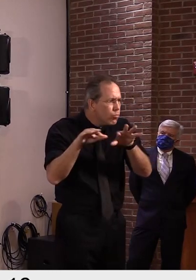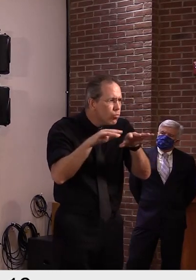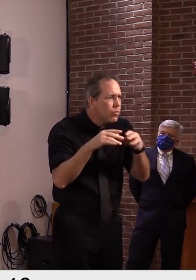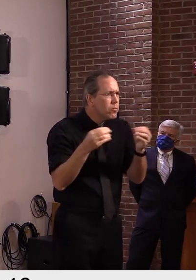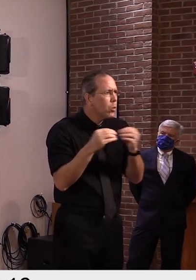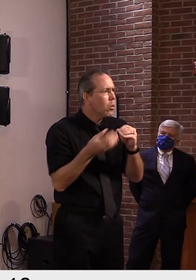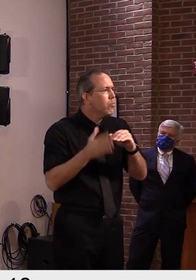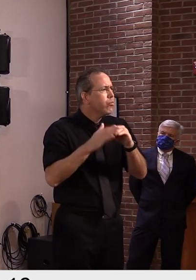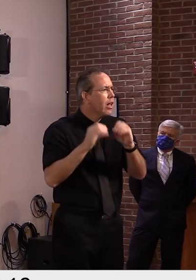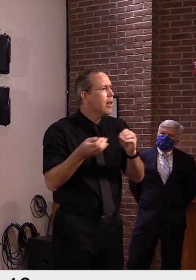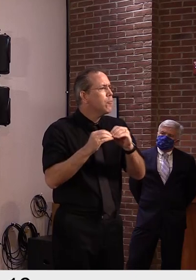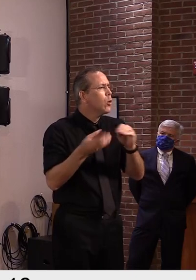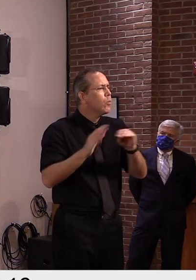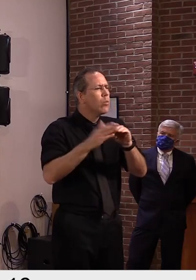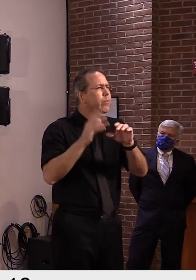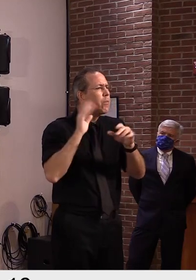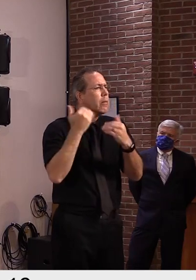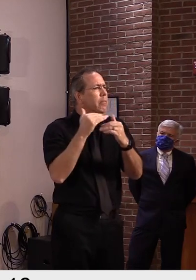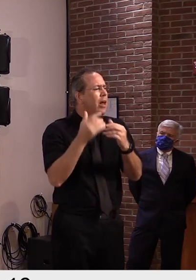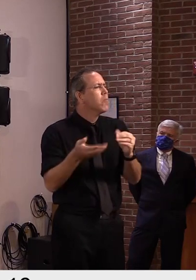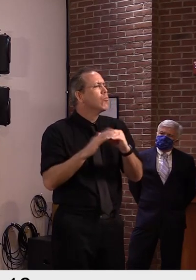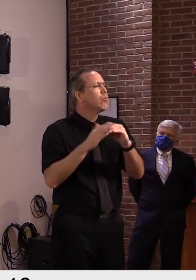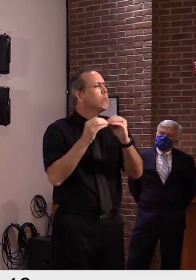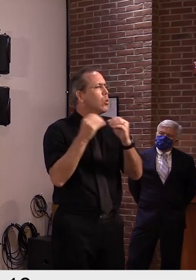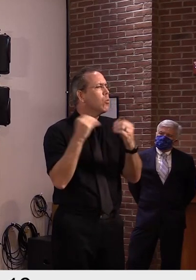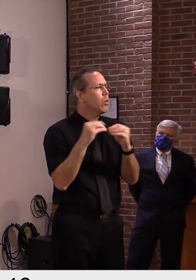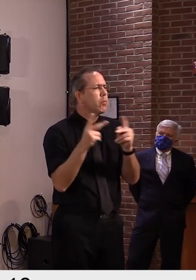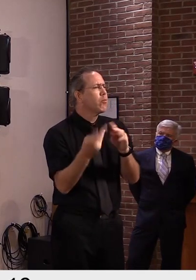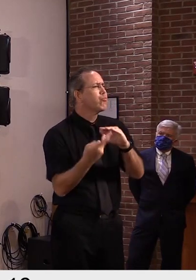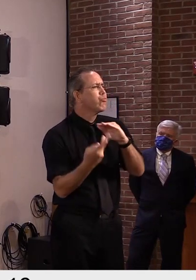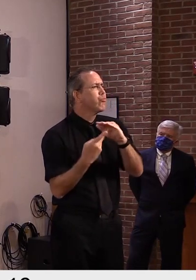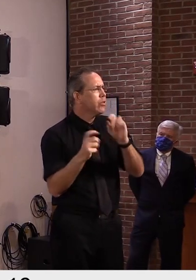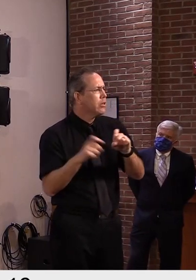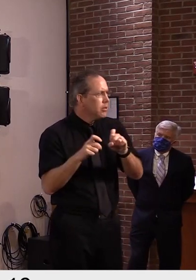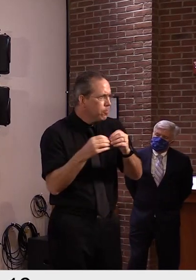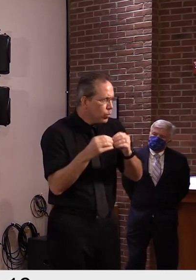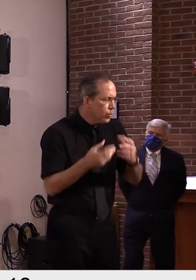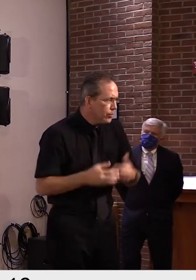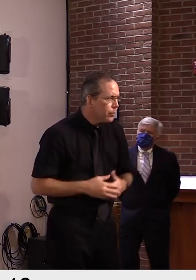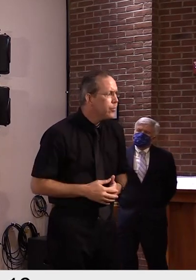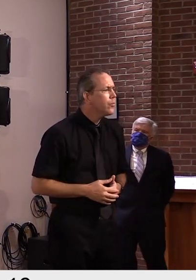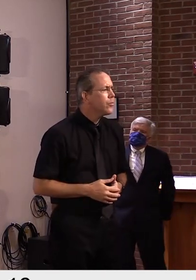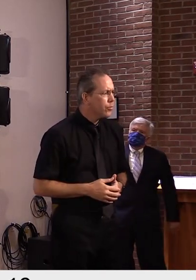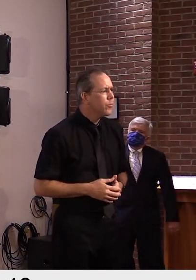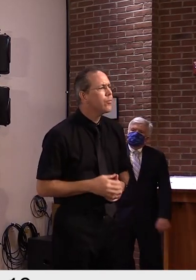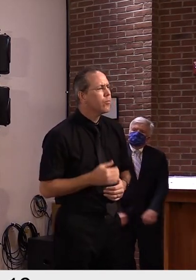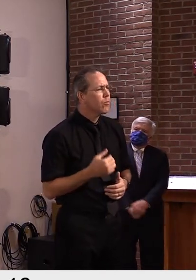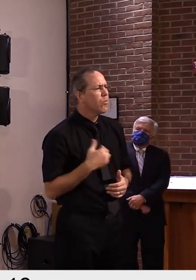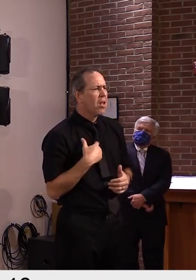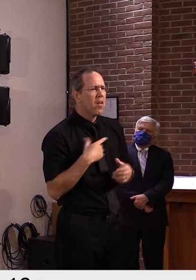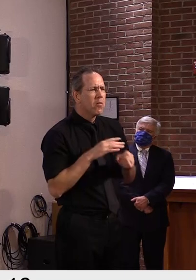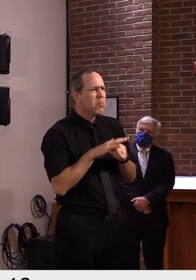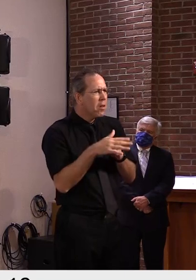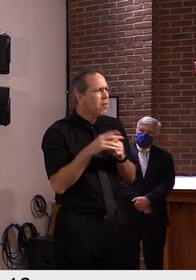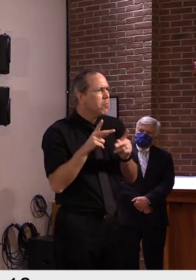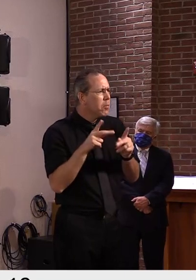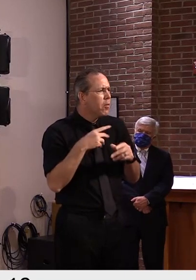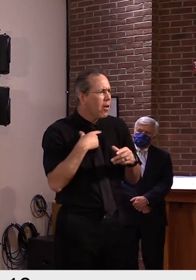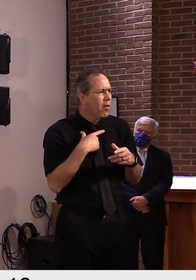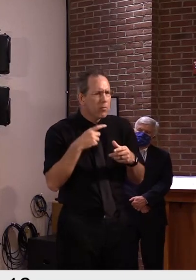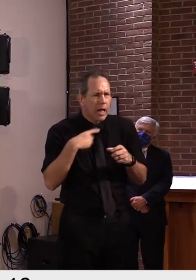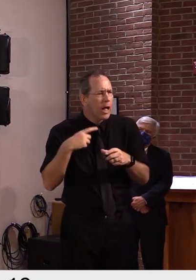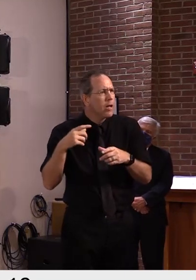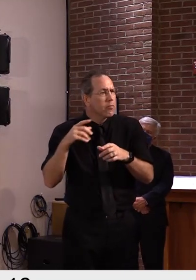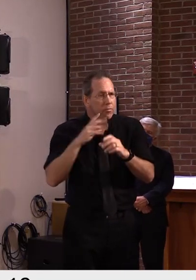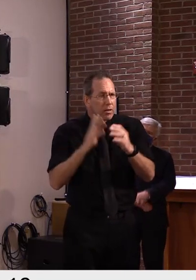in the pop-up sites is not that we don't have people to collect the specimens. Uh, we want to make sure we have timely turnaround of the specimen